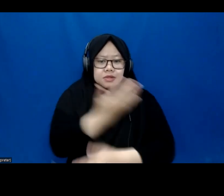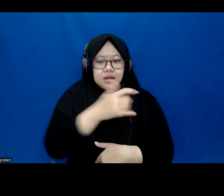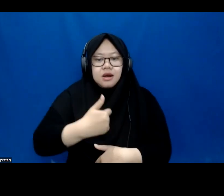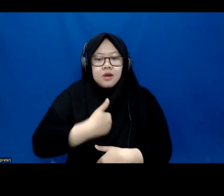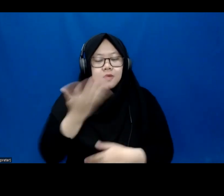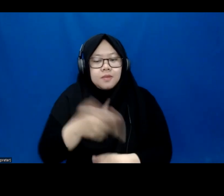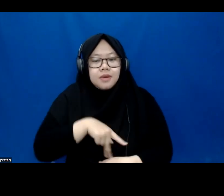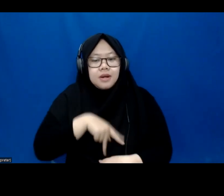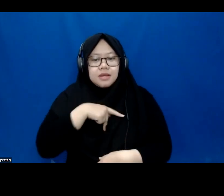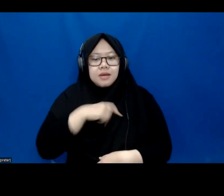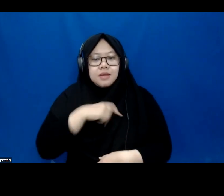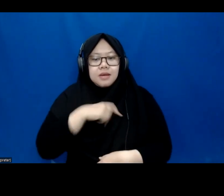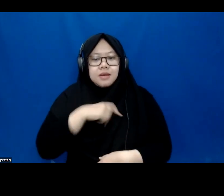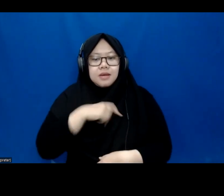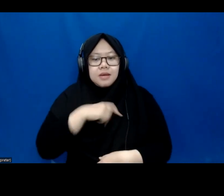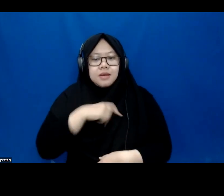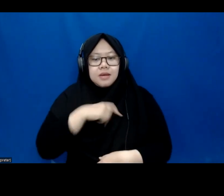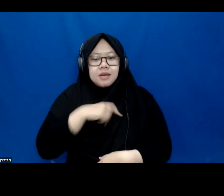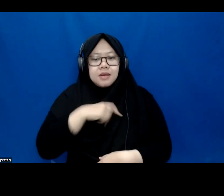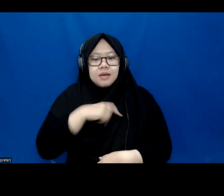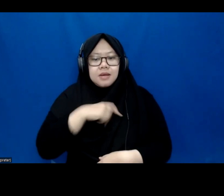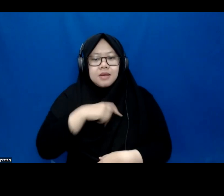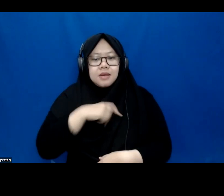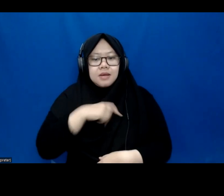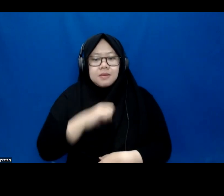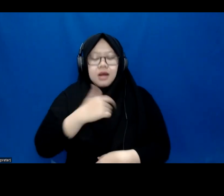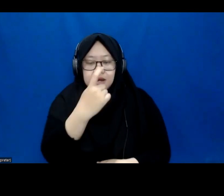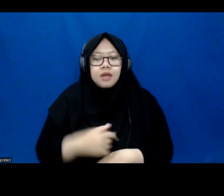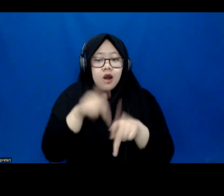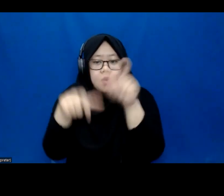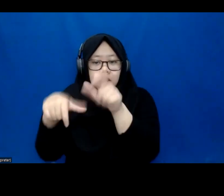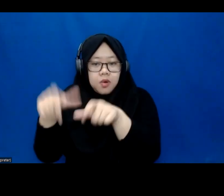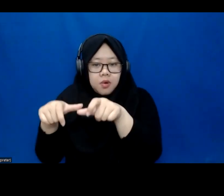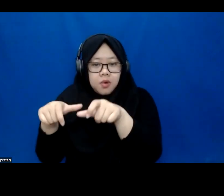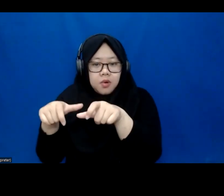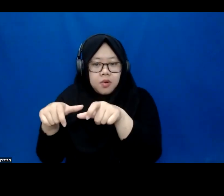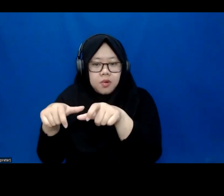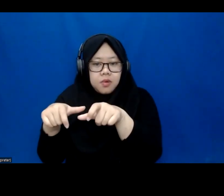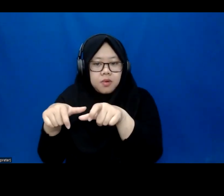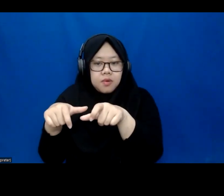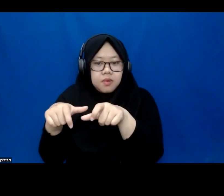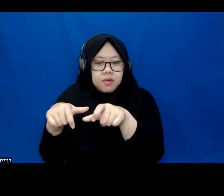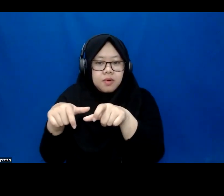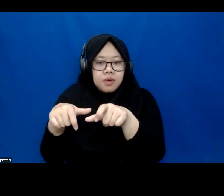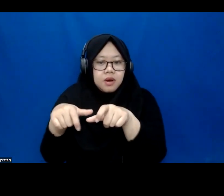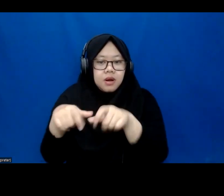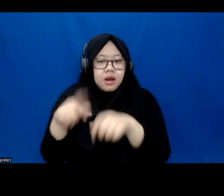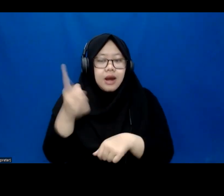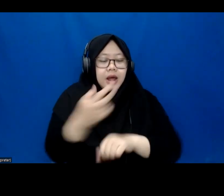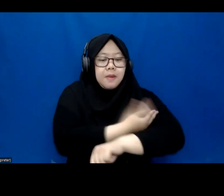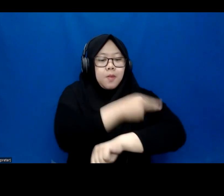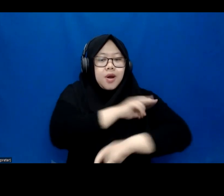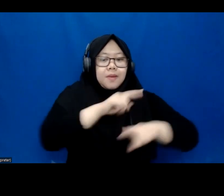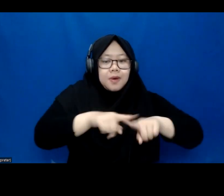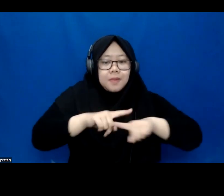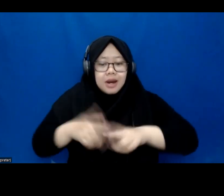even though I am someone who has a stroke, but I do have different abilities compared to my able